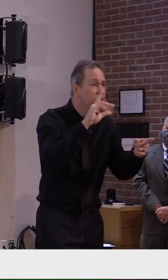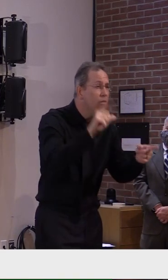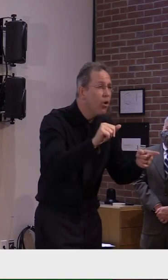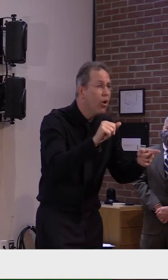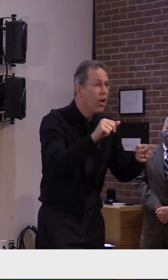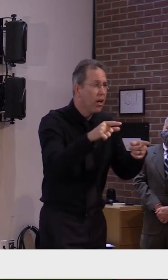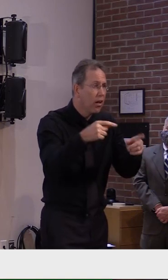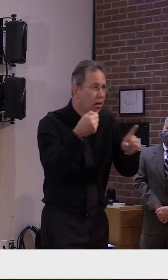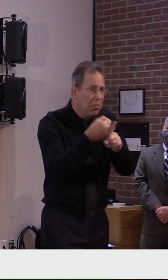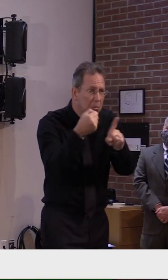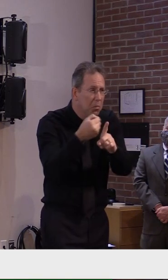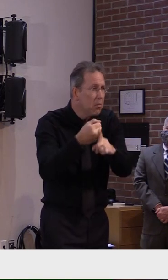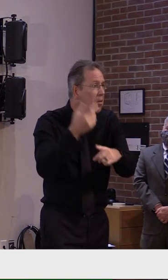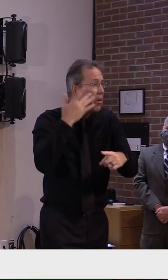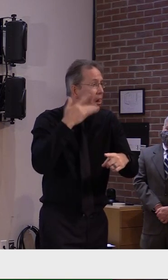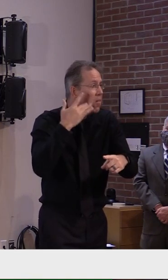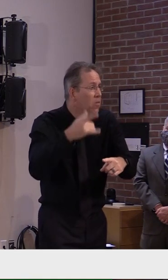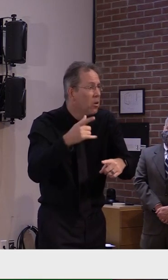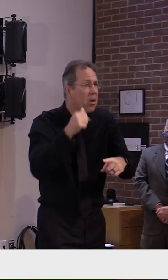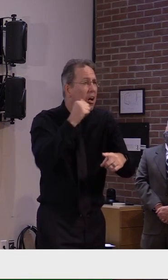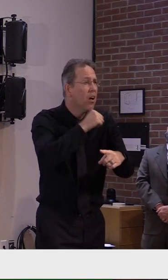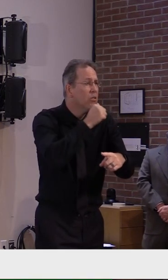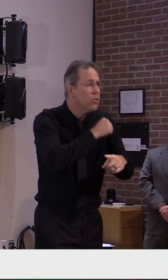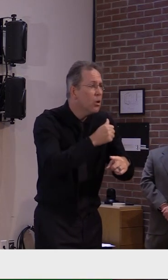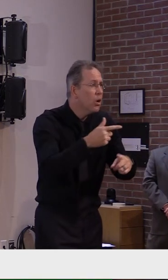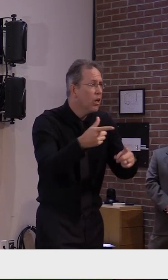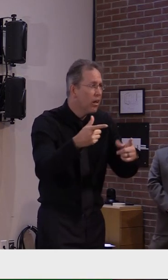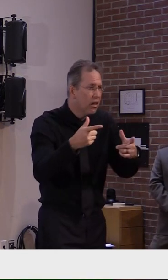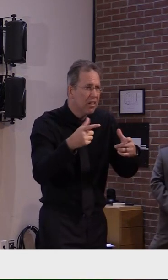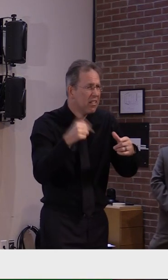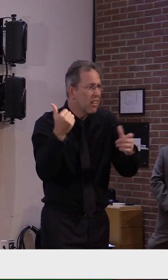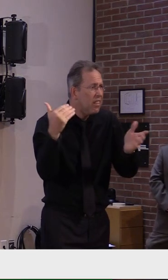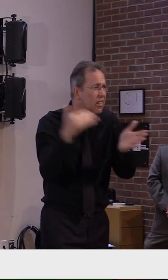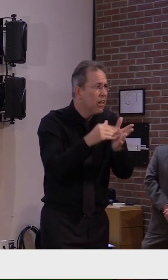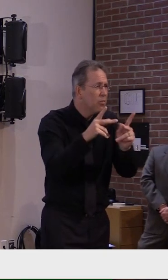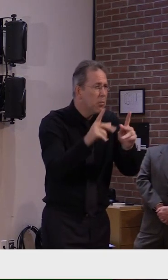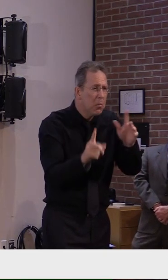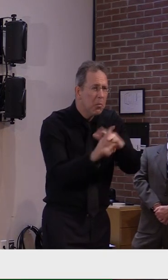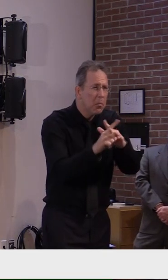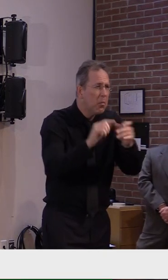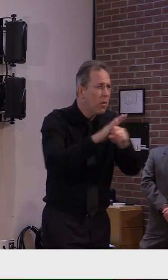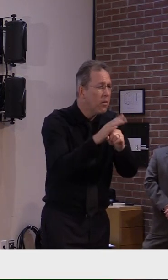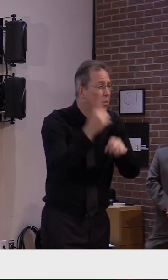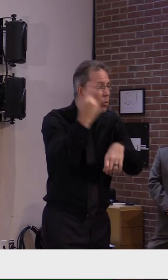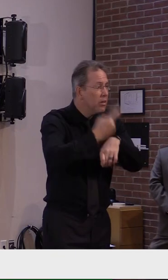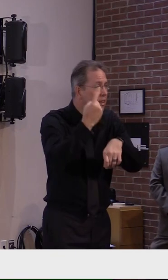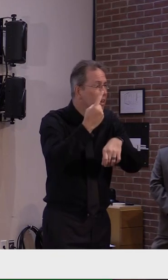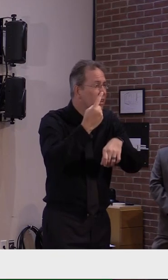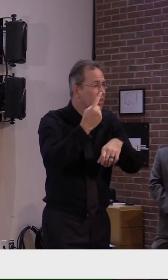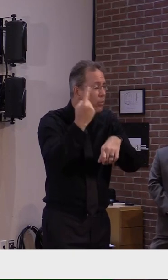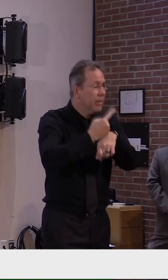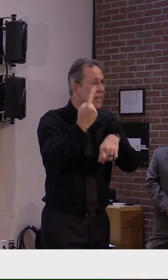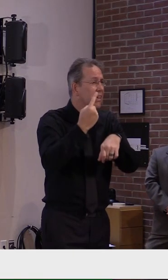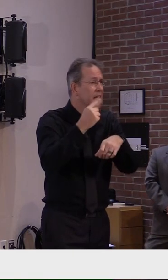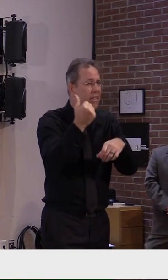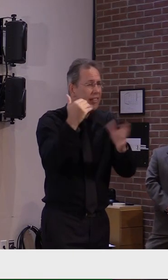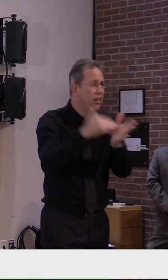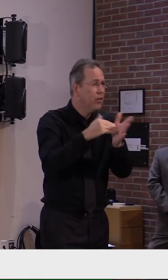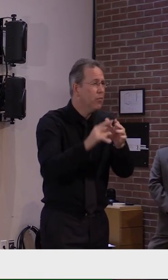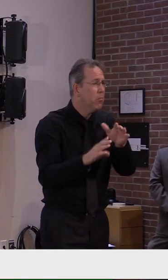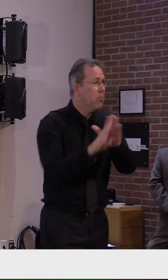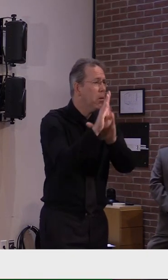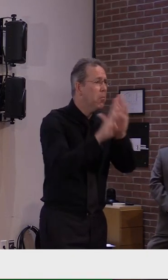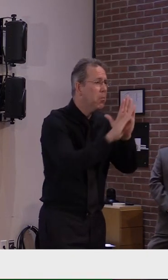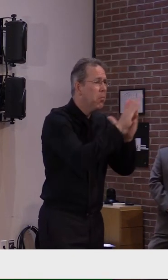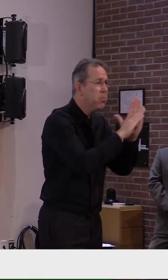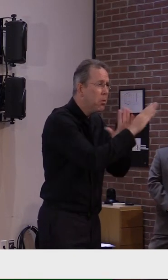,000 cases in one day, uh, over the last couple of days. So, you know, it continues to be a problem, not just for us,